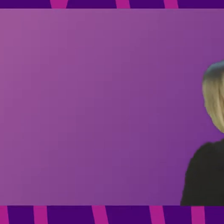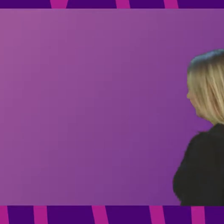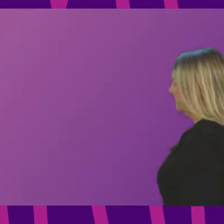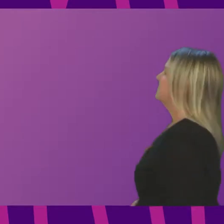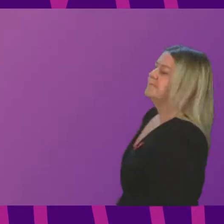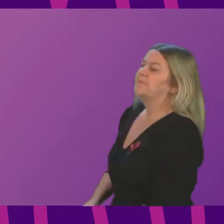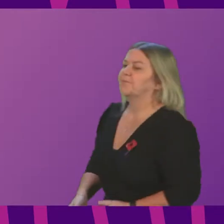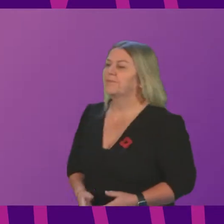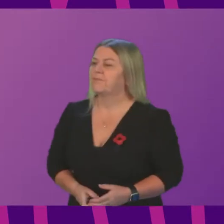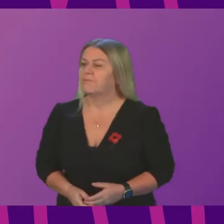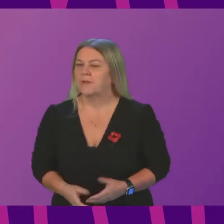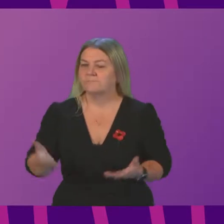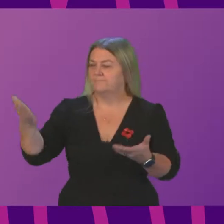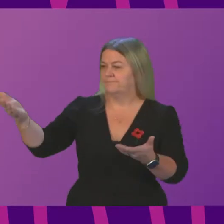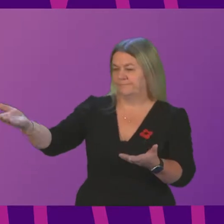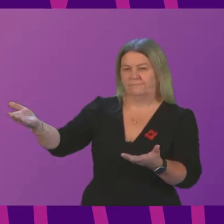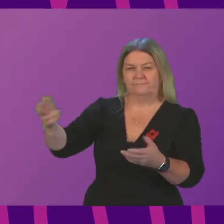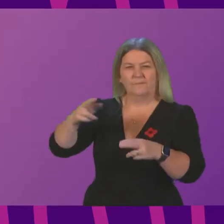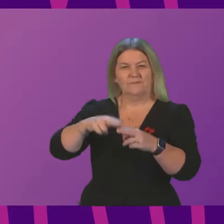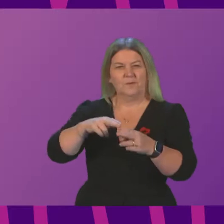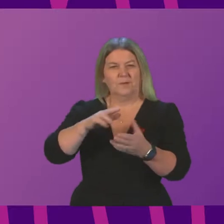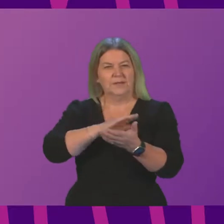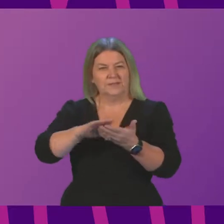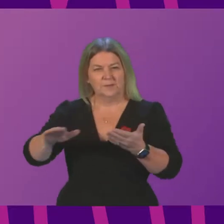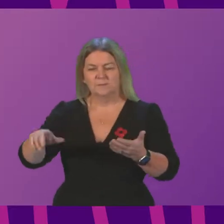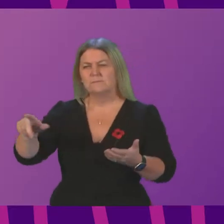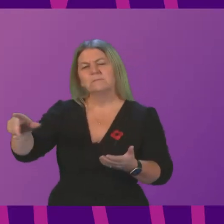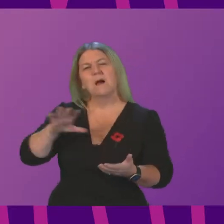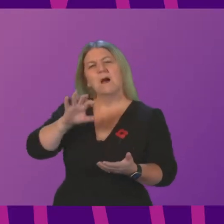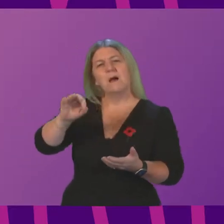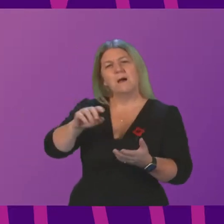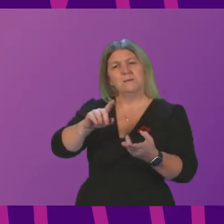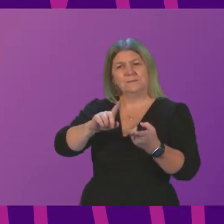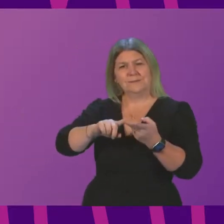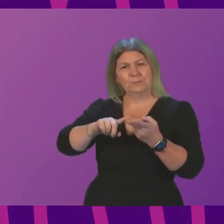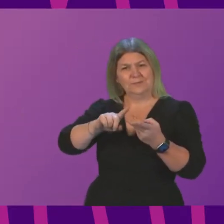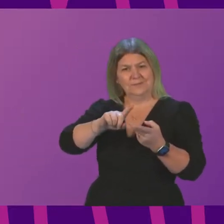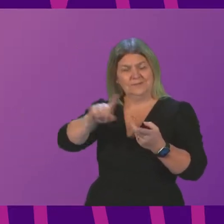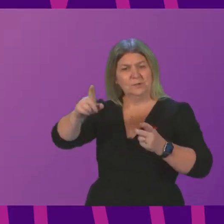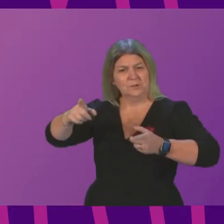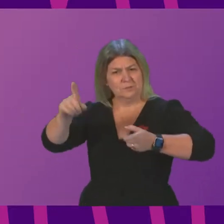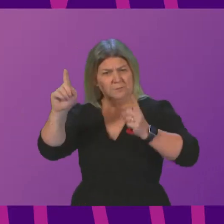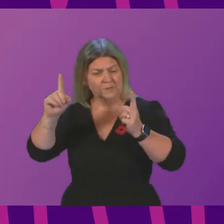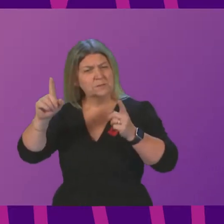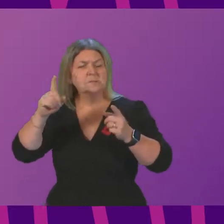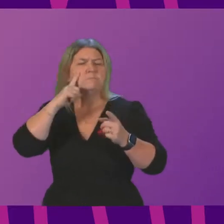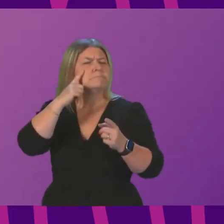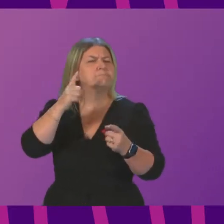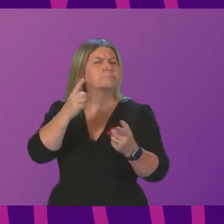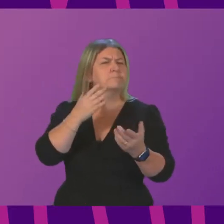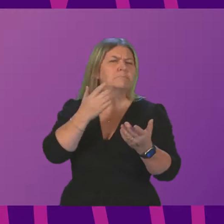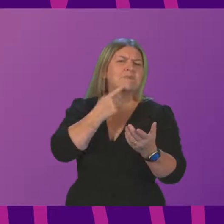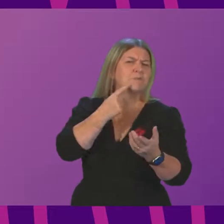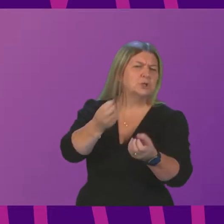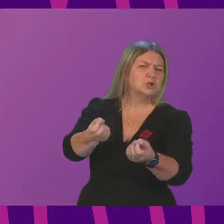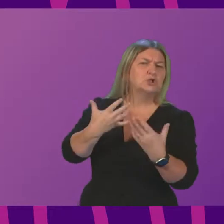To ask the Deputy First Minister whether he will provide an update on the work of the Under-2 coalition at COP26.